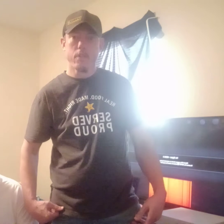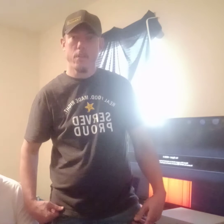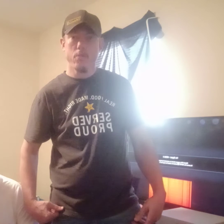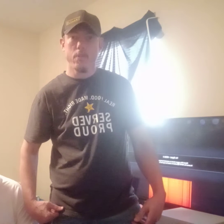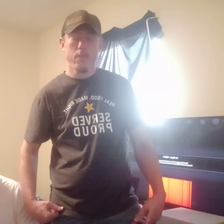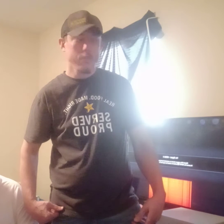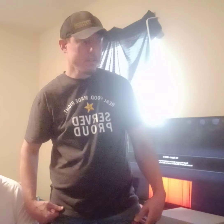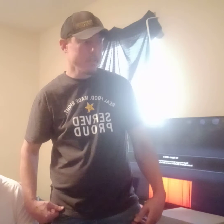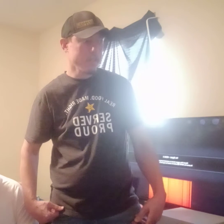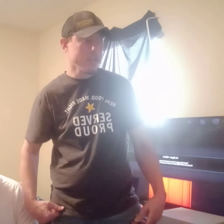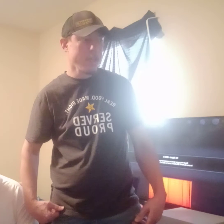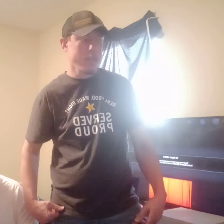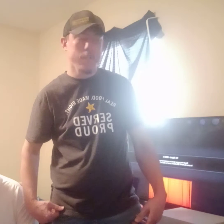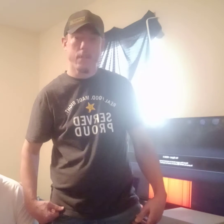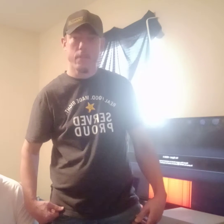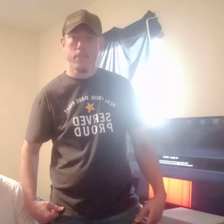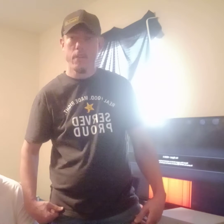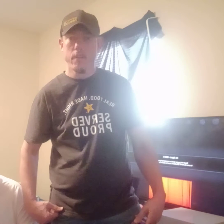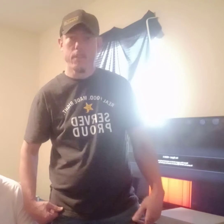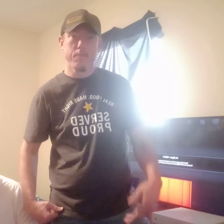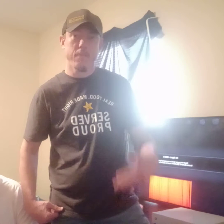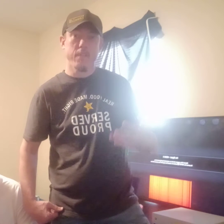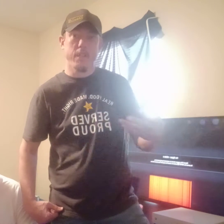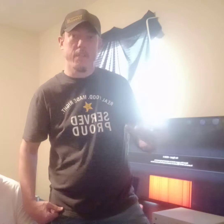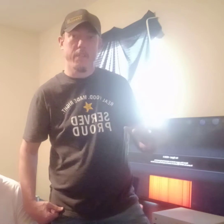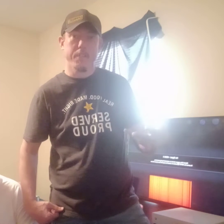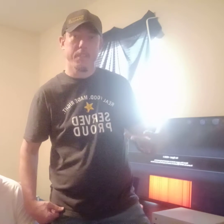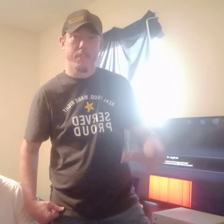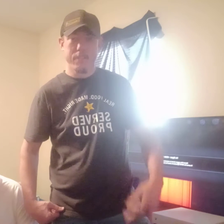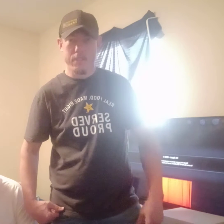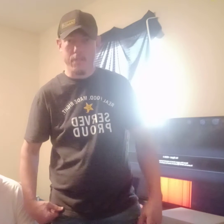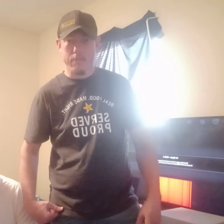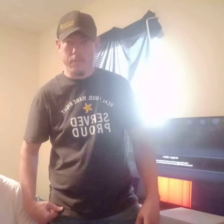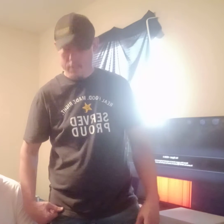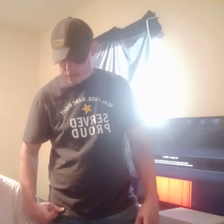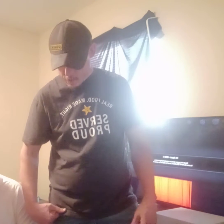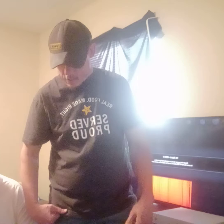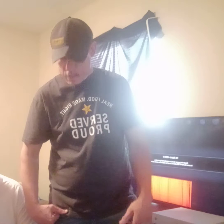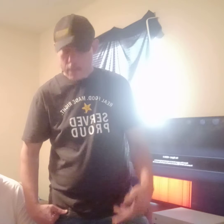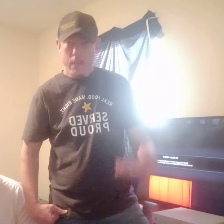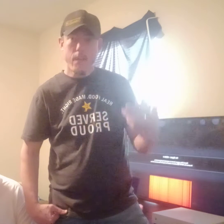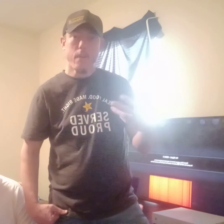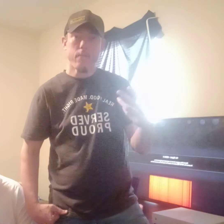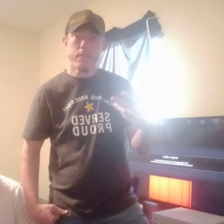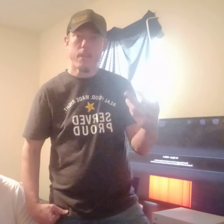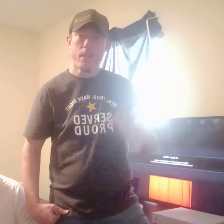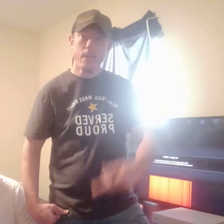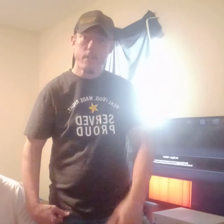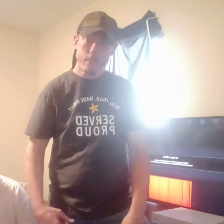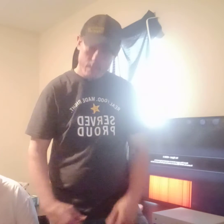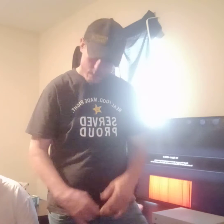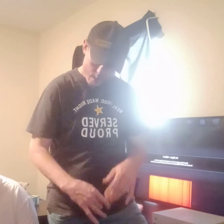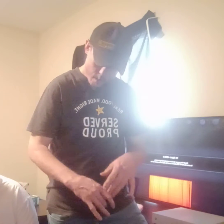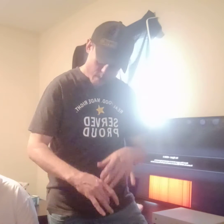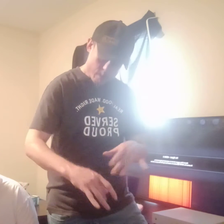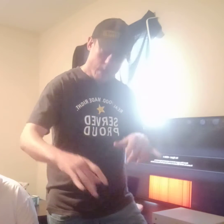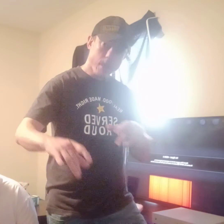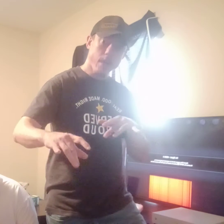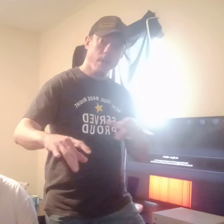so there was some candy love, just one of the ladies, yeah. Every time you have,